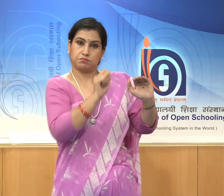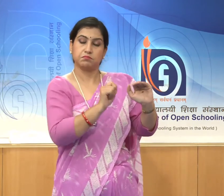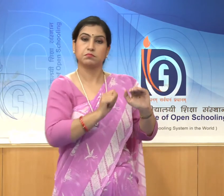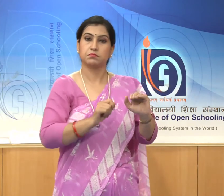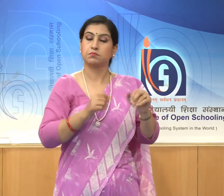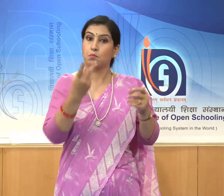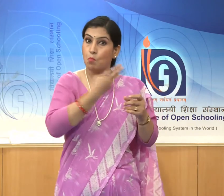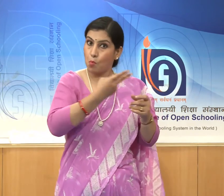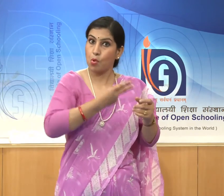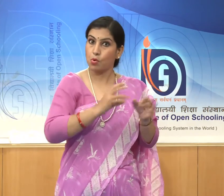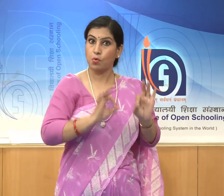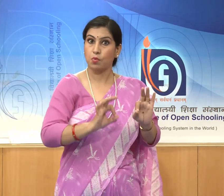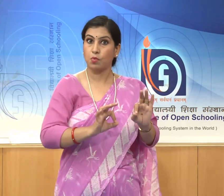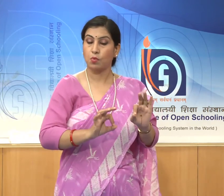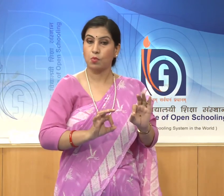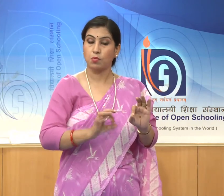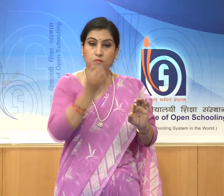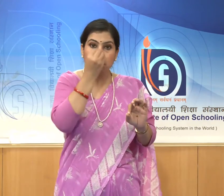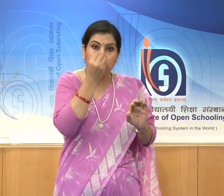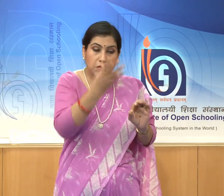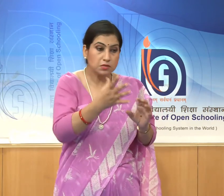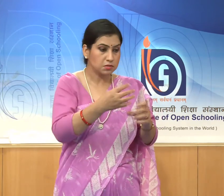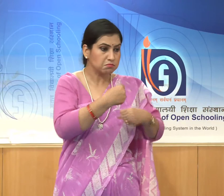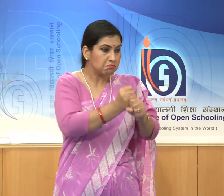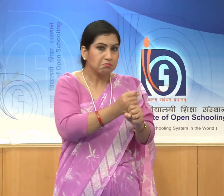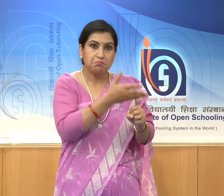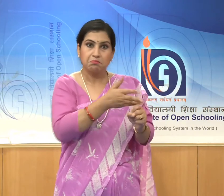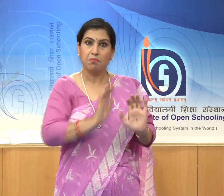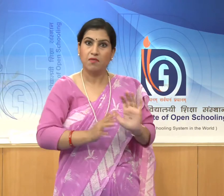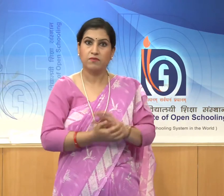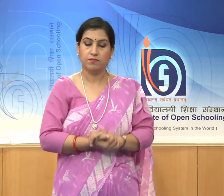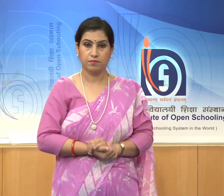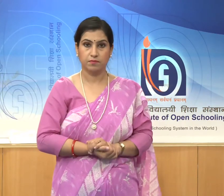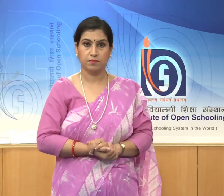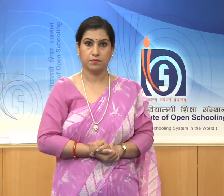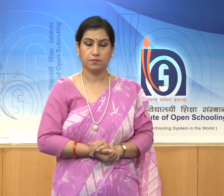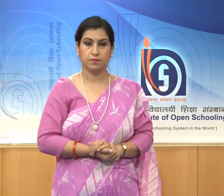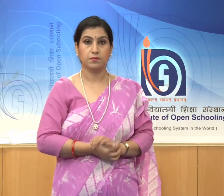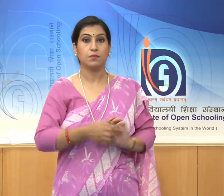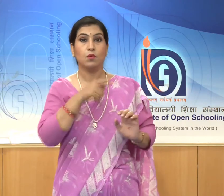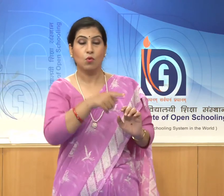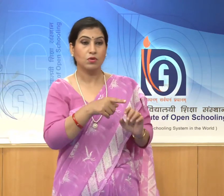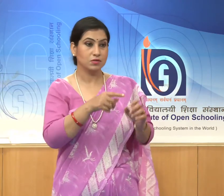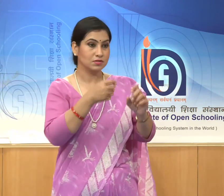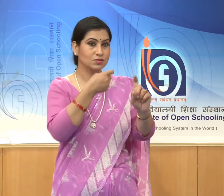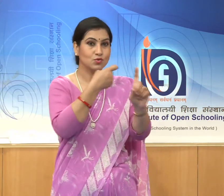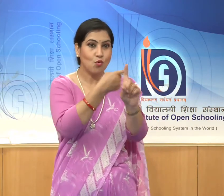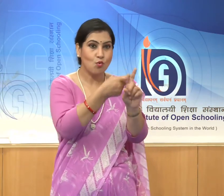facilitated by the soft stone.